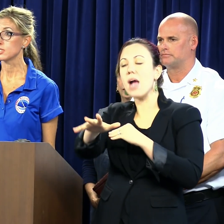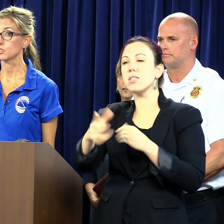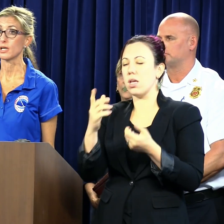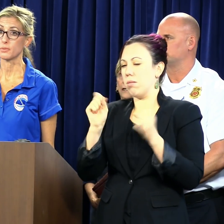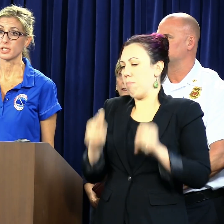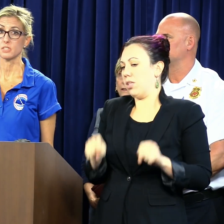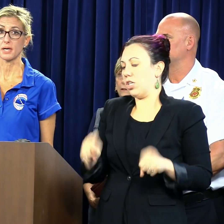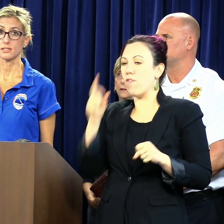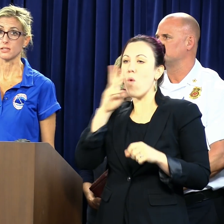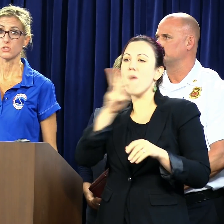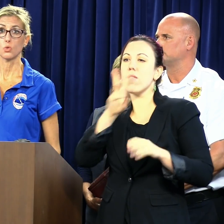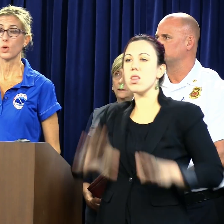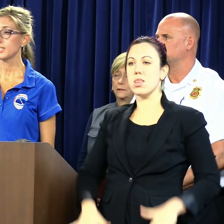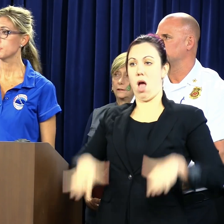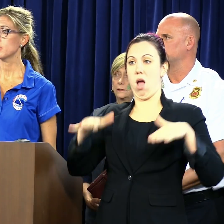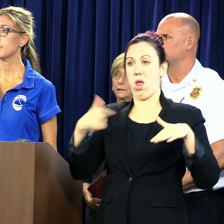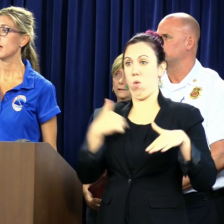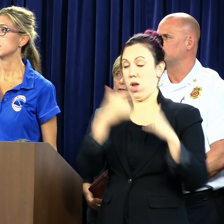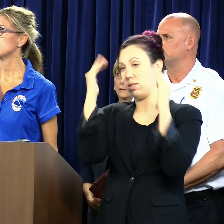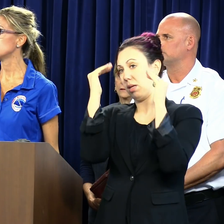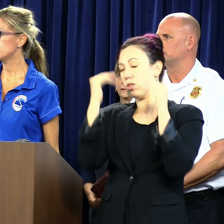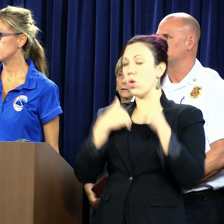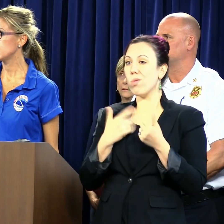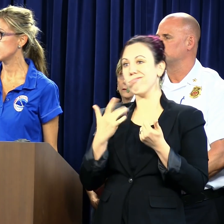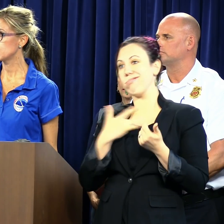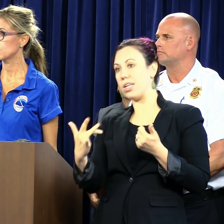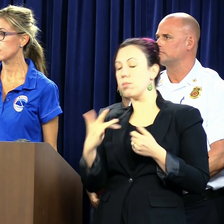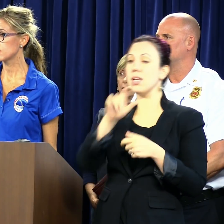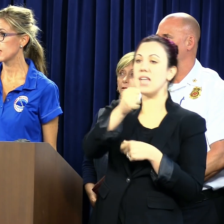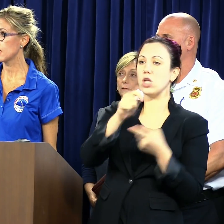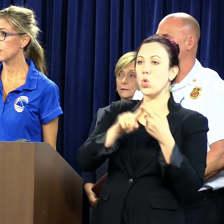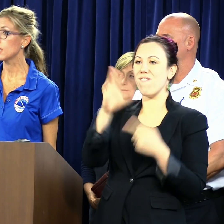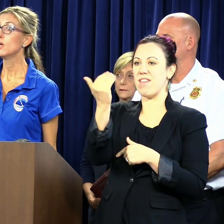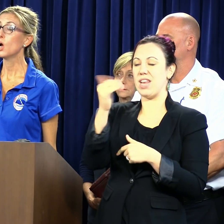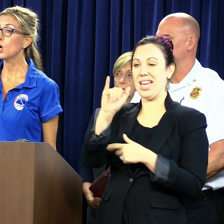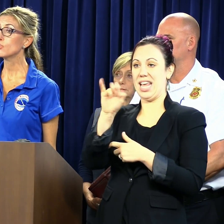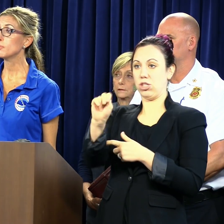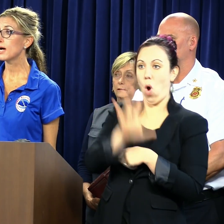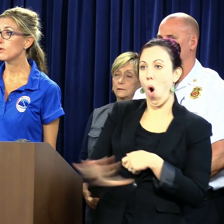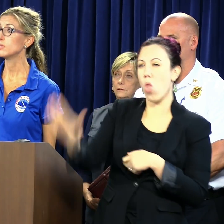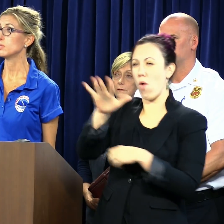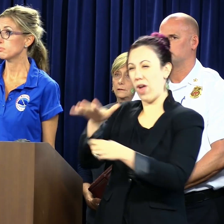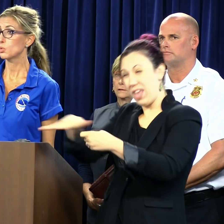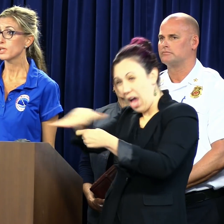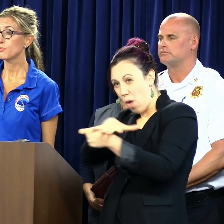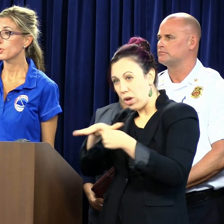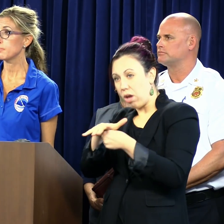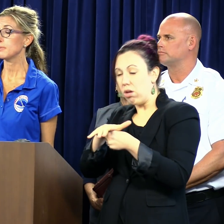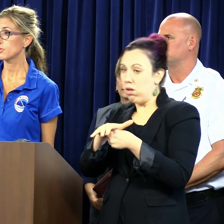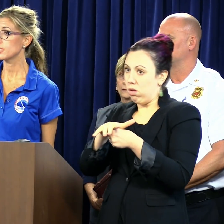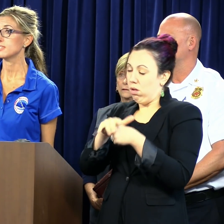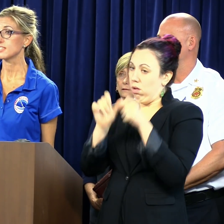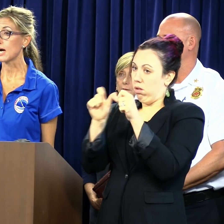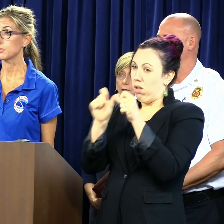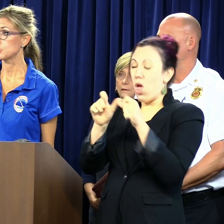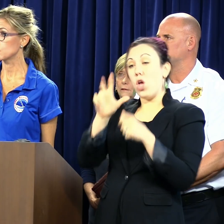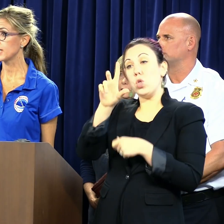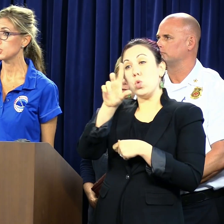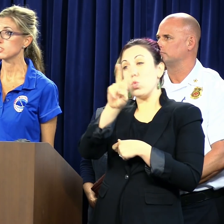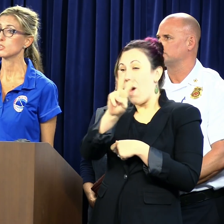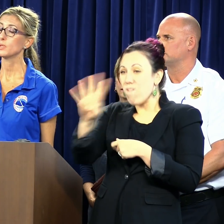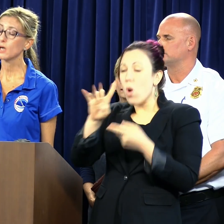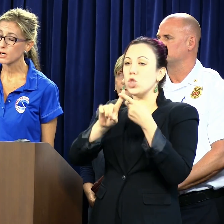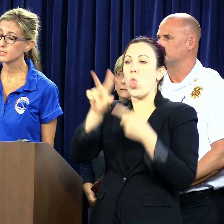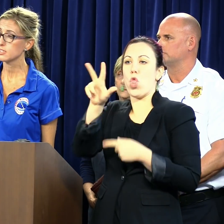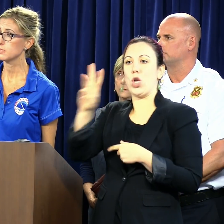flooding potential that we're expecting. So widespread amounts, 10 to 15 inches across the county, over about 24 to maybe 36 hours